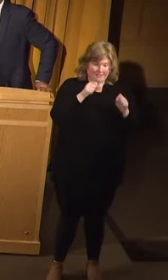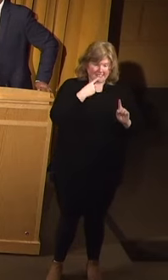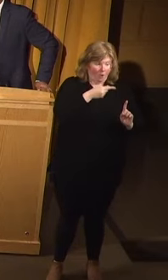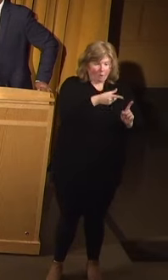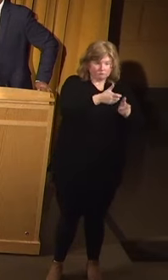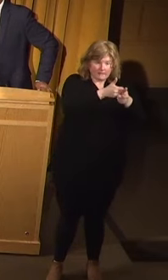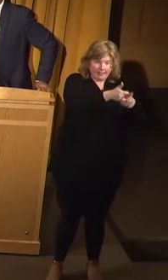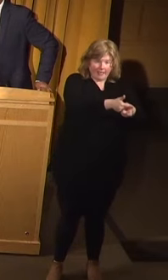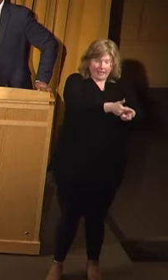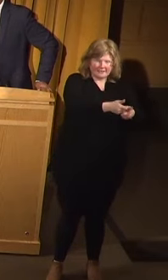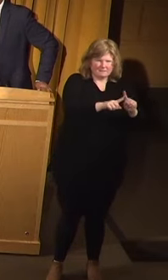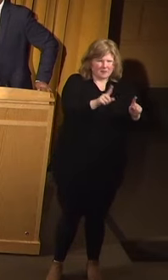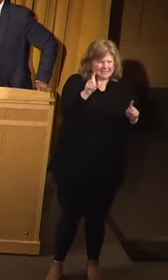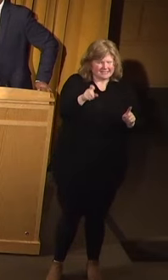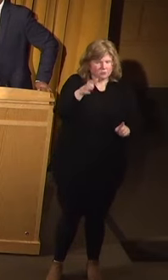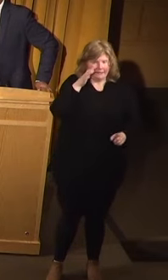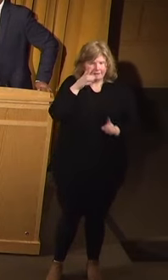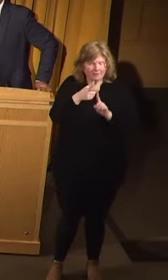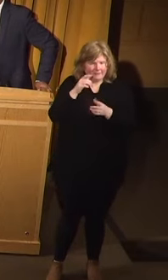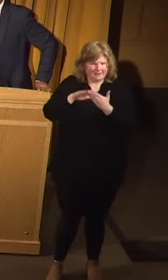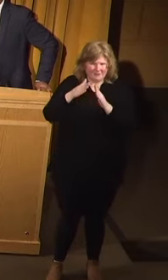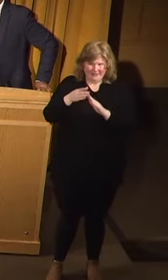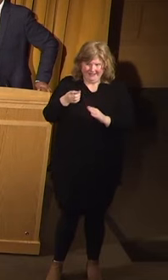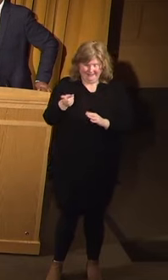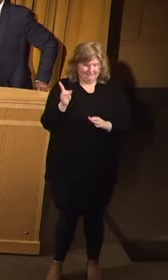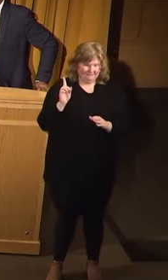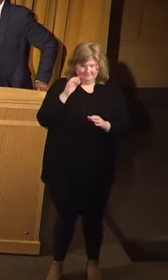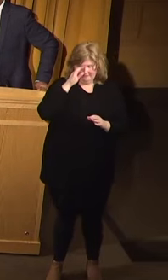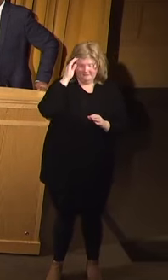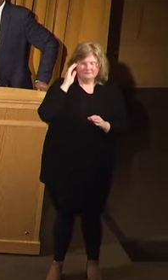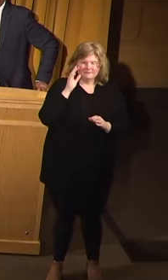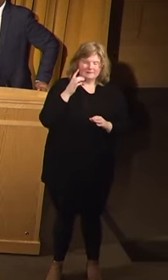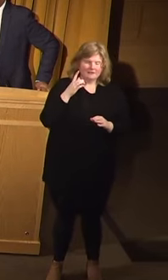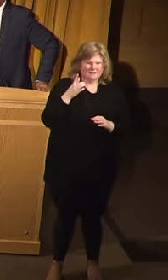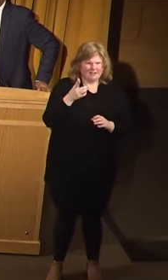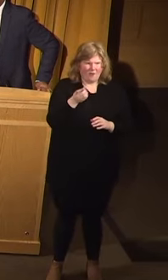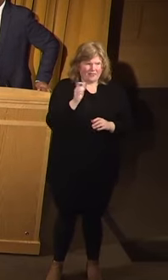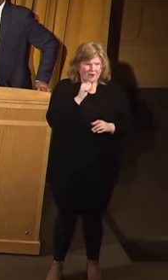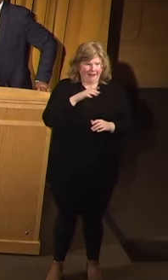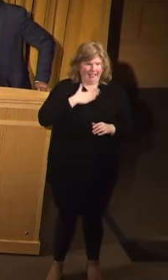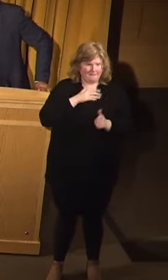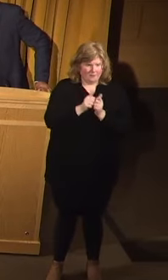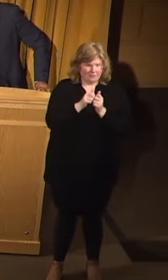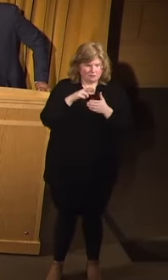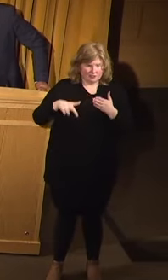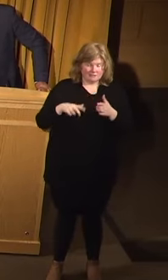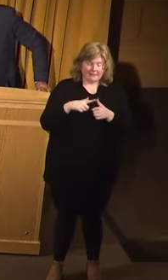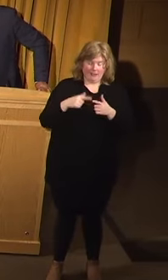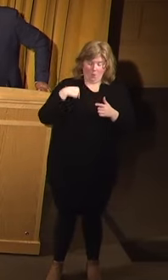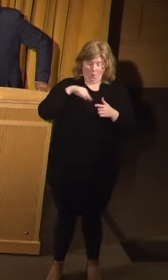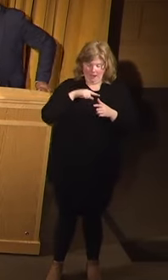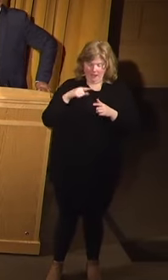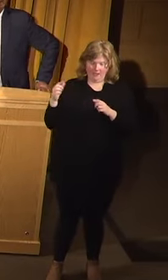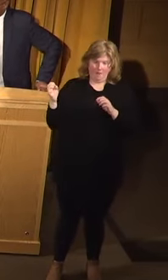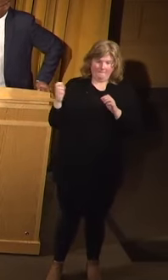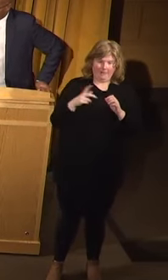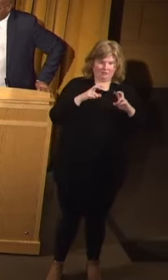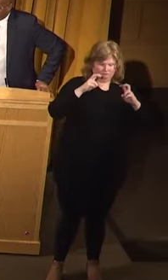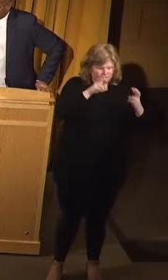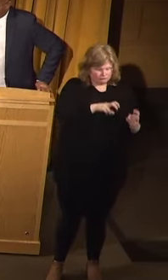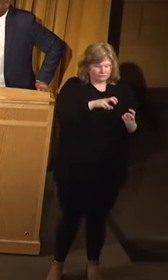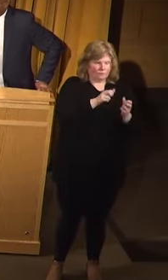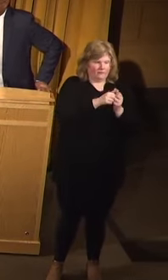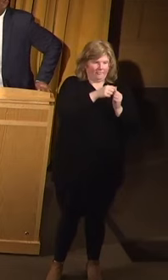but we have to hear from the community say, well, we're still, and this has been mentioned, that we're not happy with the result. Then we go back to the table and say, listen,